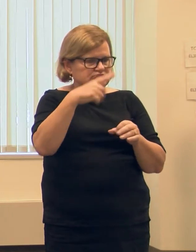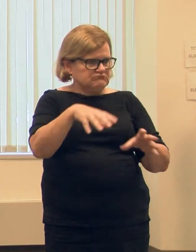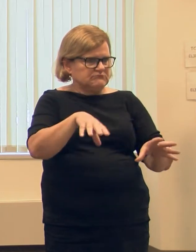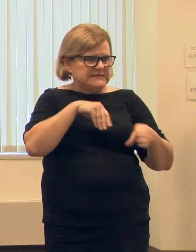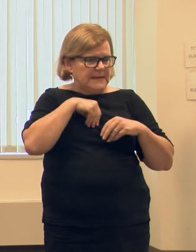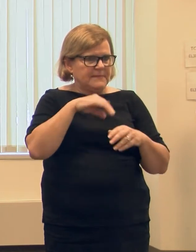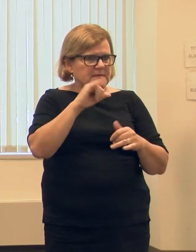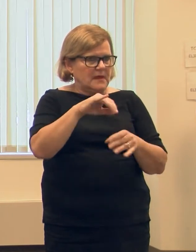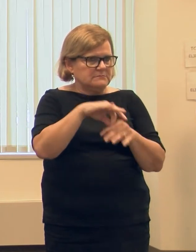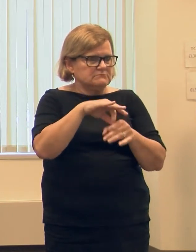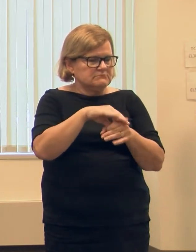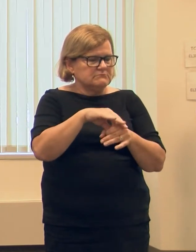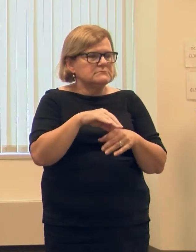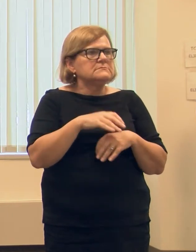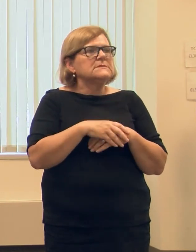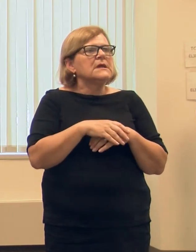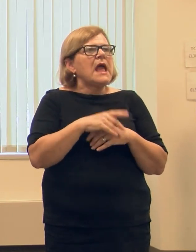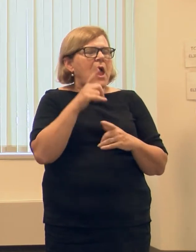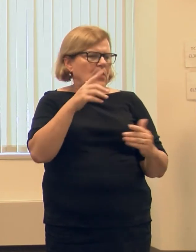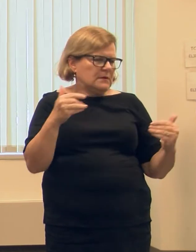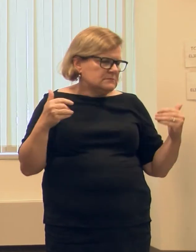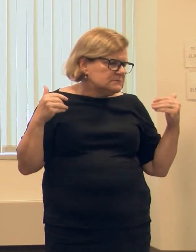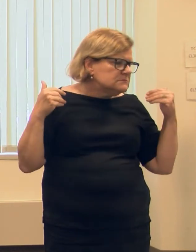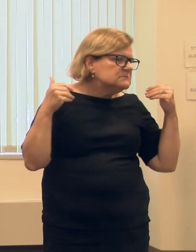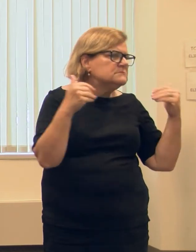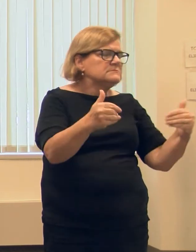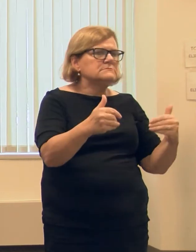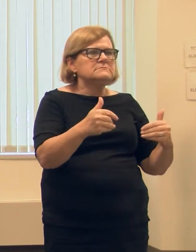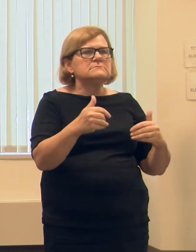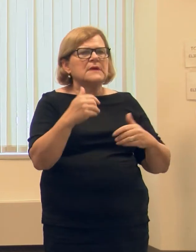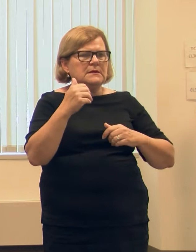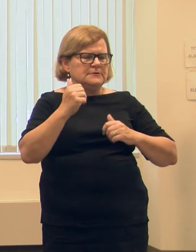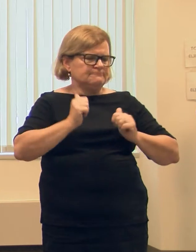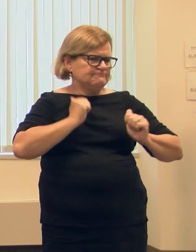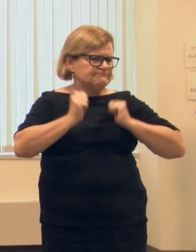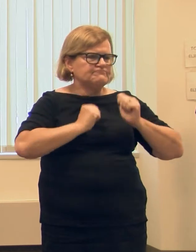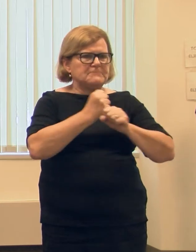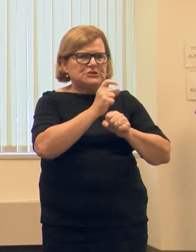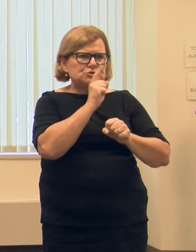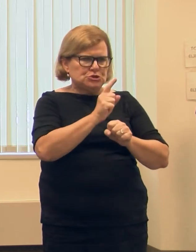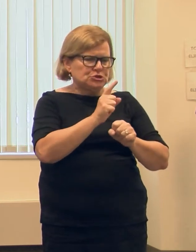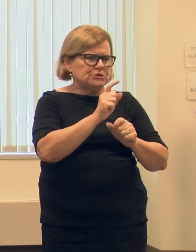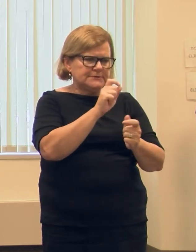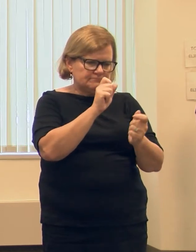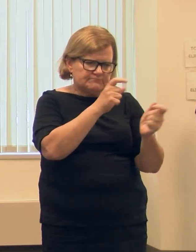do that, and we'll continue to move whatever resources are necessary to make sure that that happens.